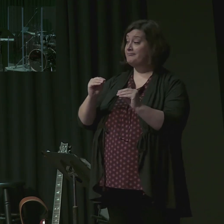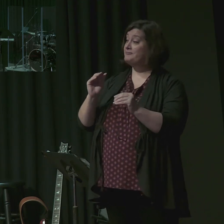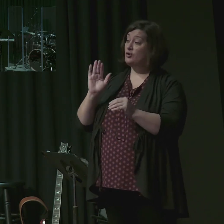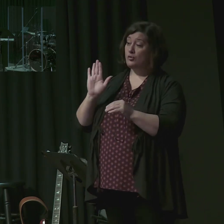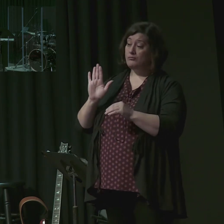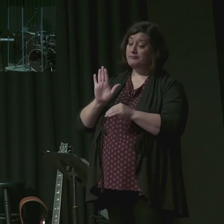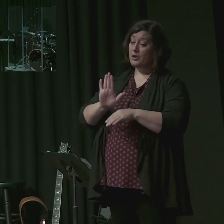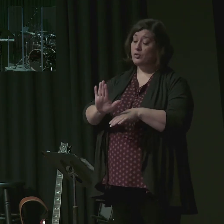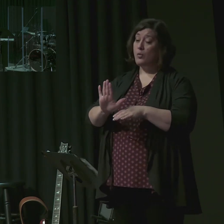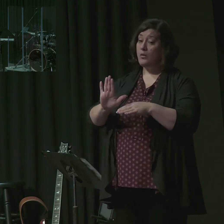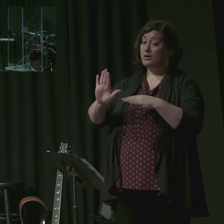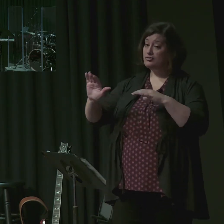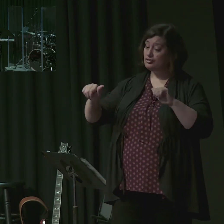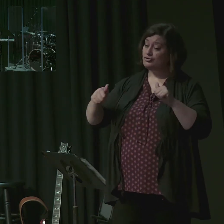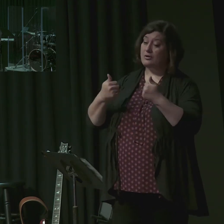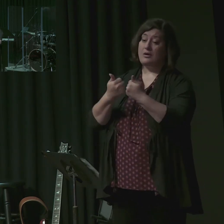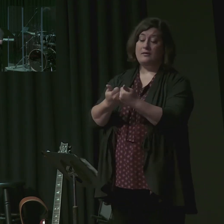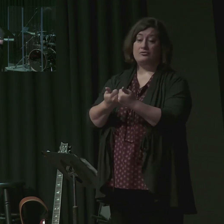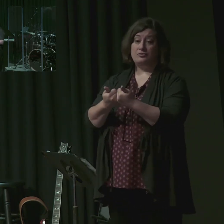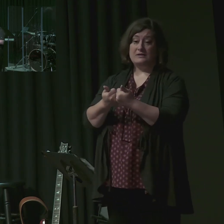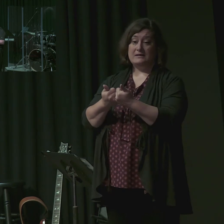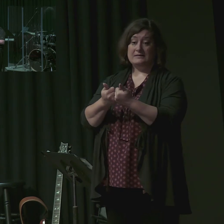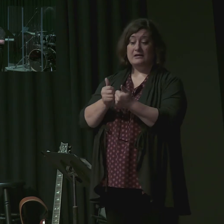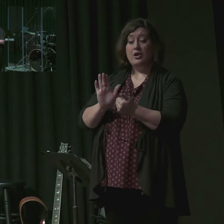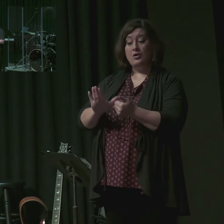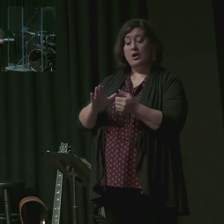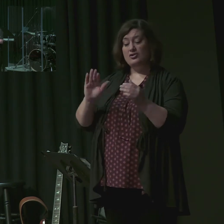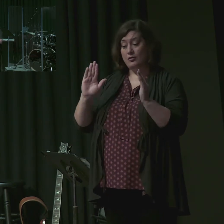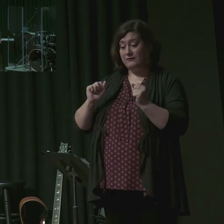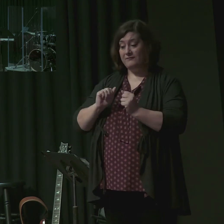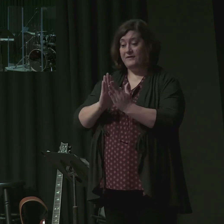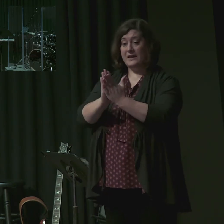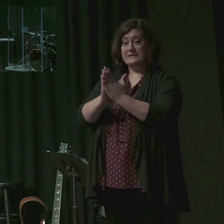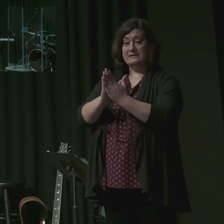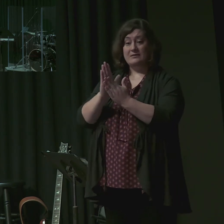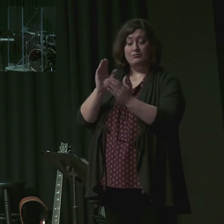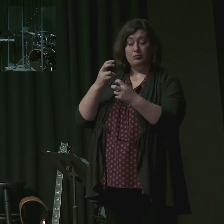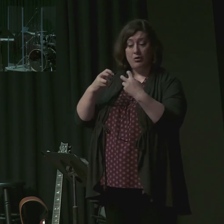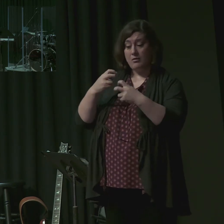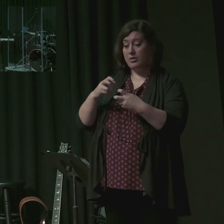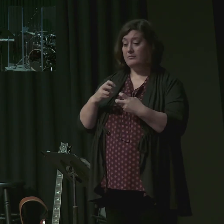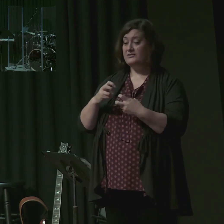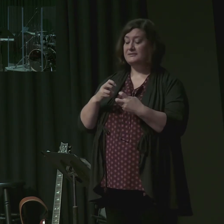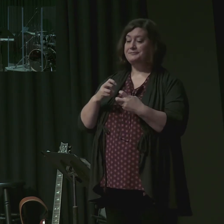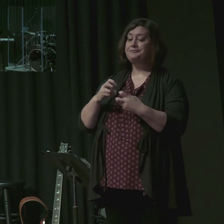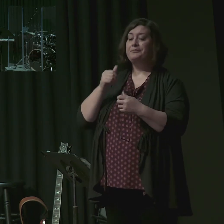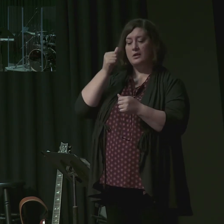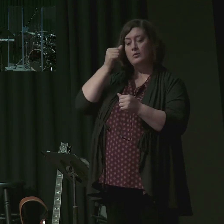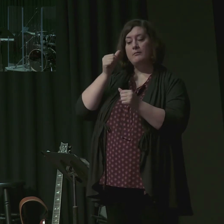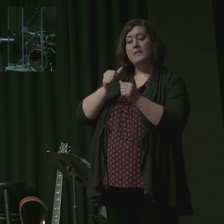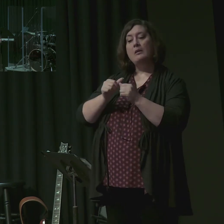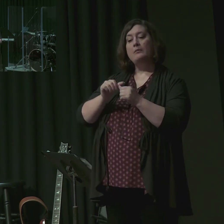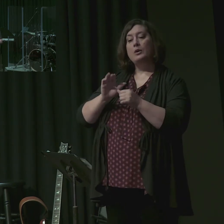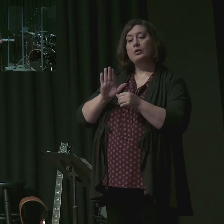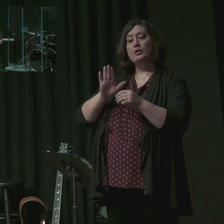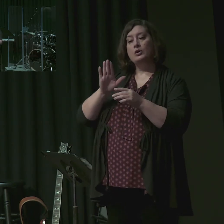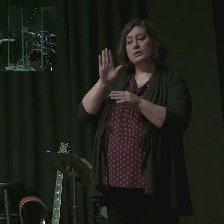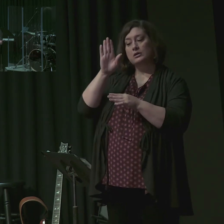that you, John, will face, and the charge that you receive, remember that the Word is central.